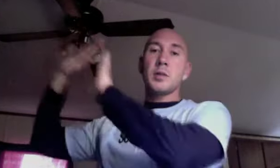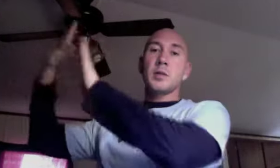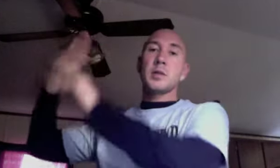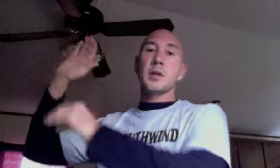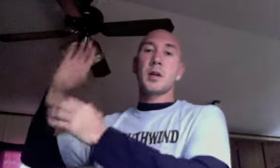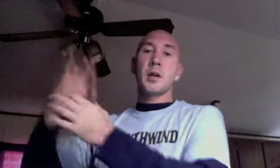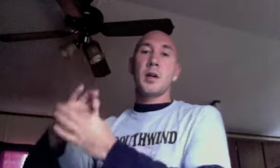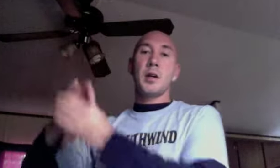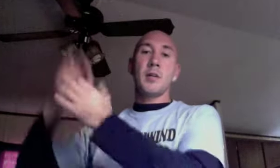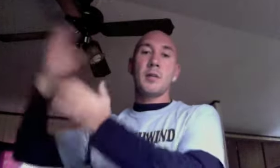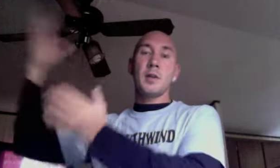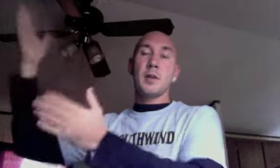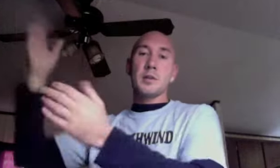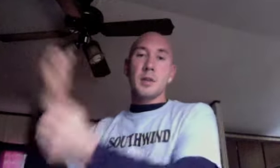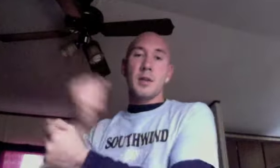of his love.